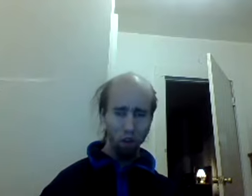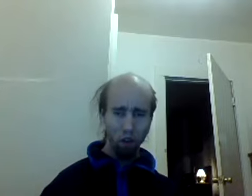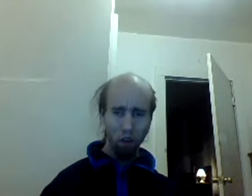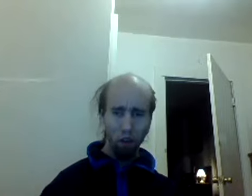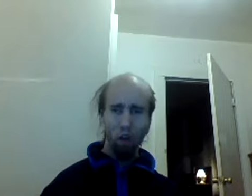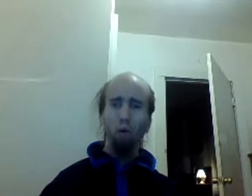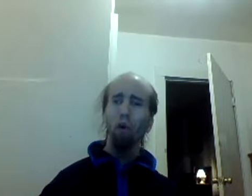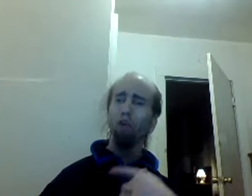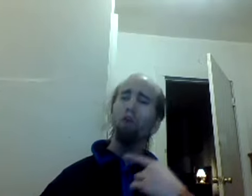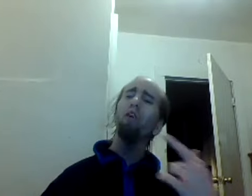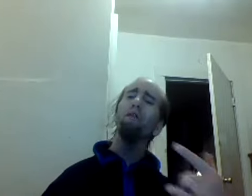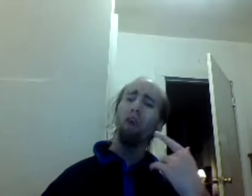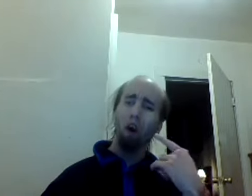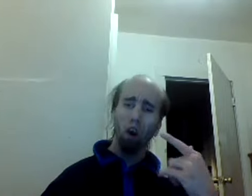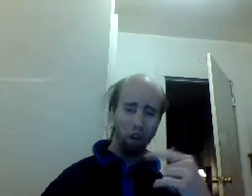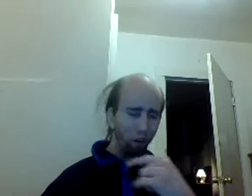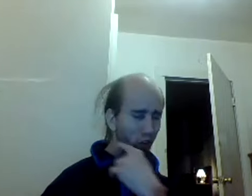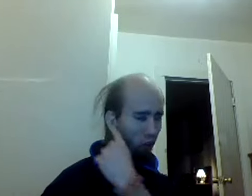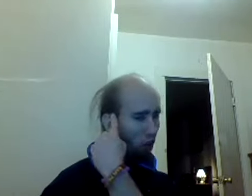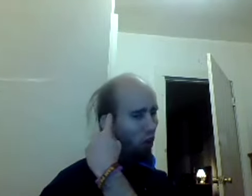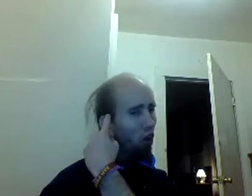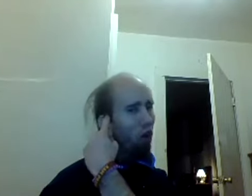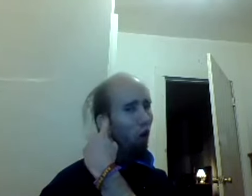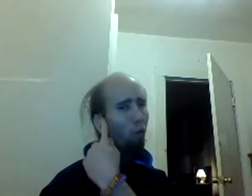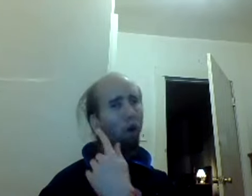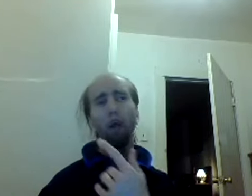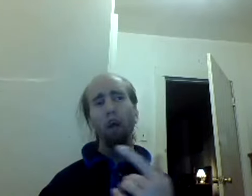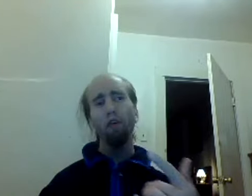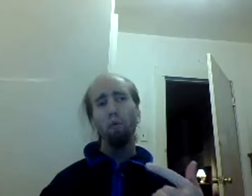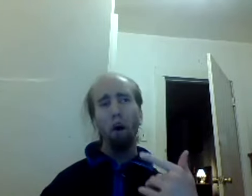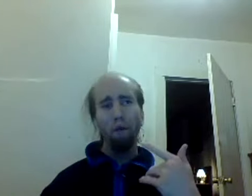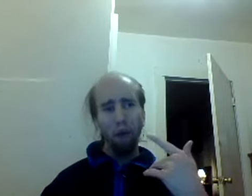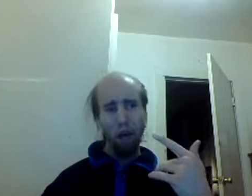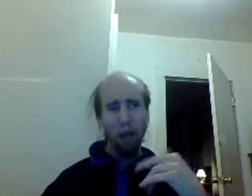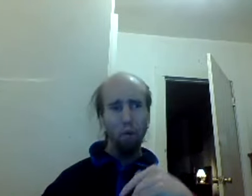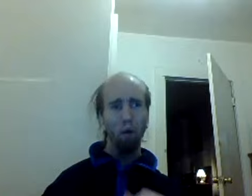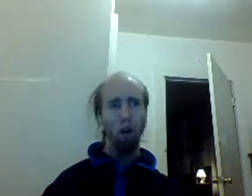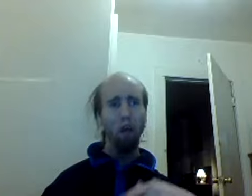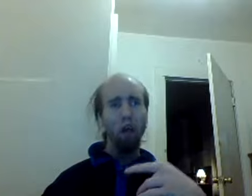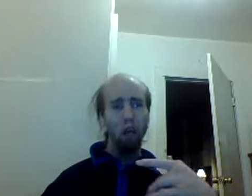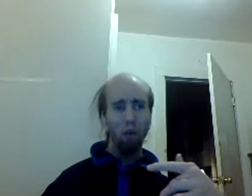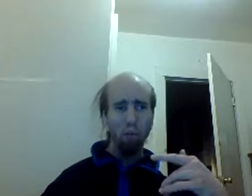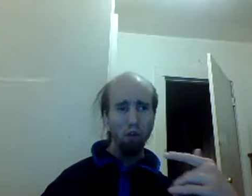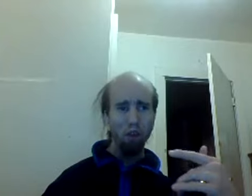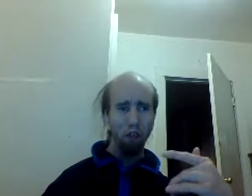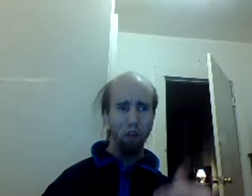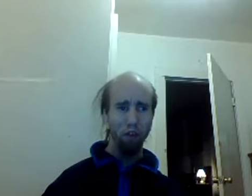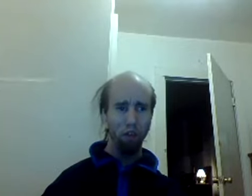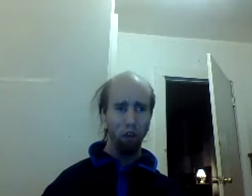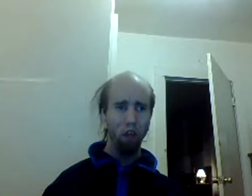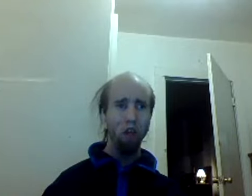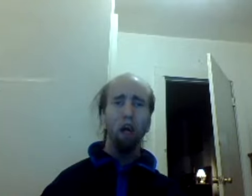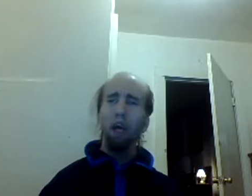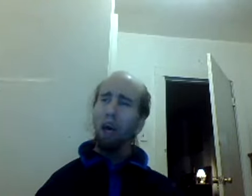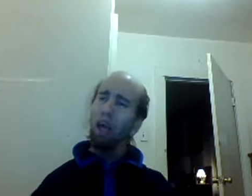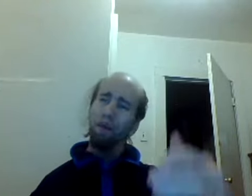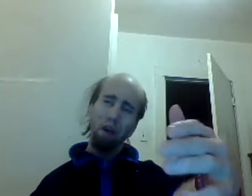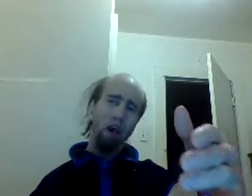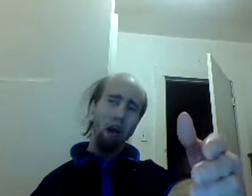we're two different artists no one is above anyone in the music industry yeah you